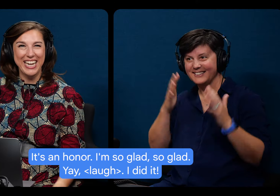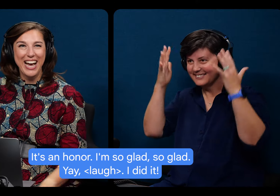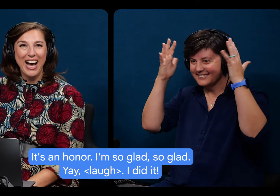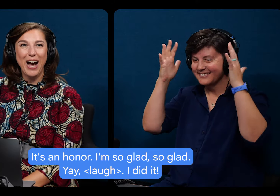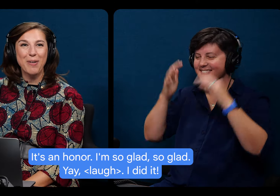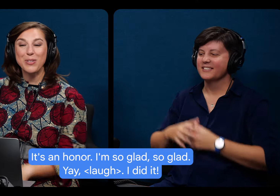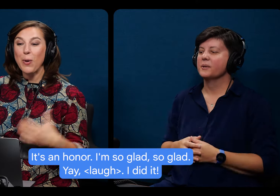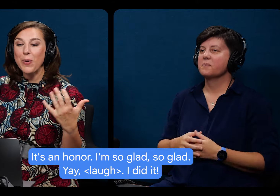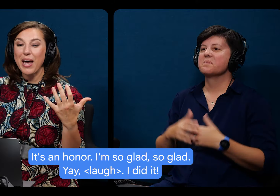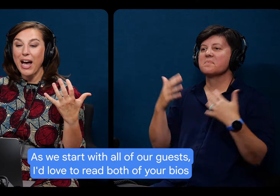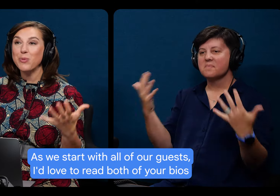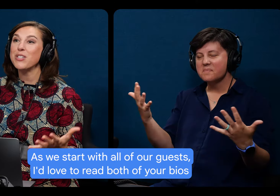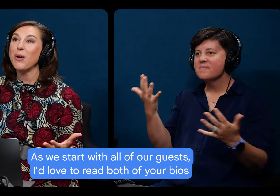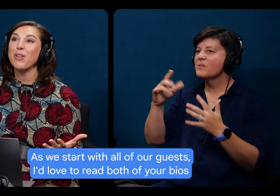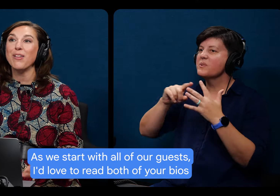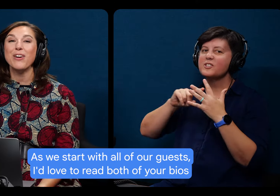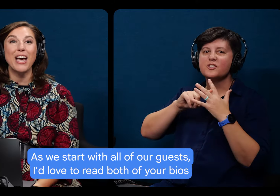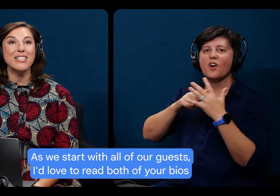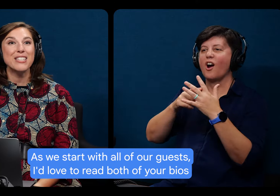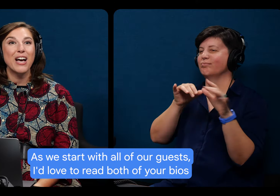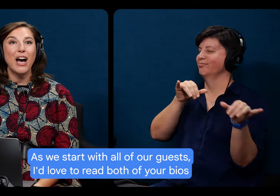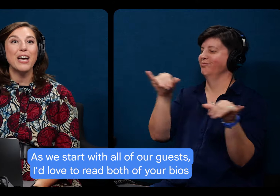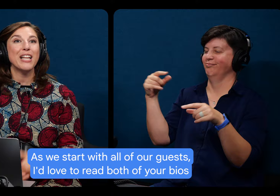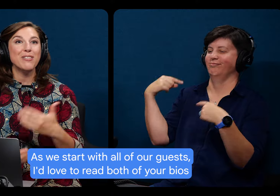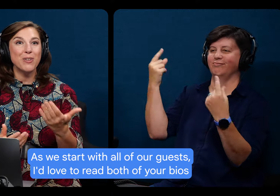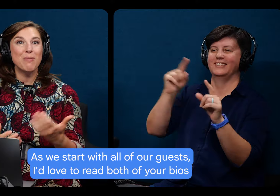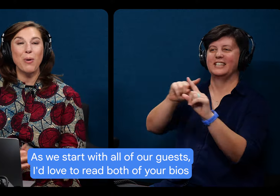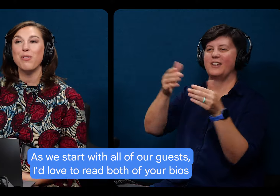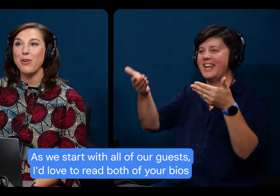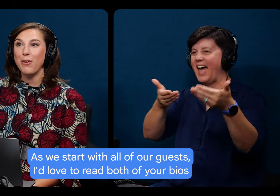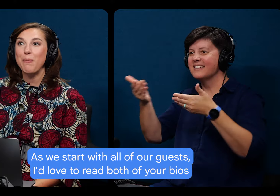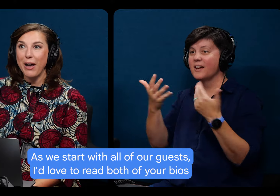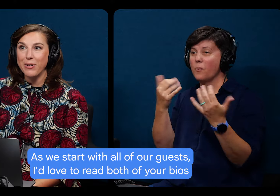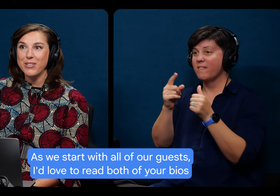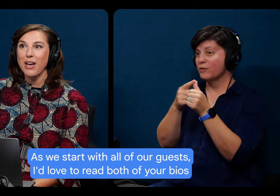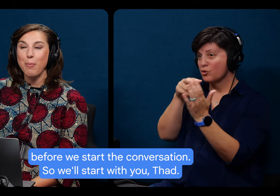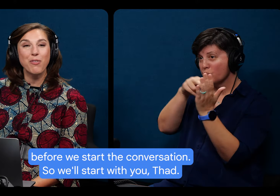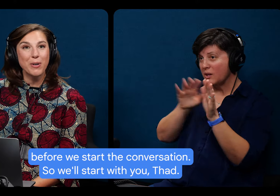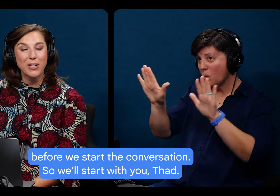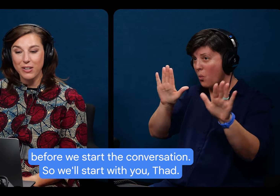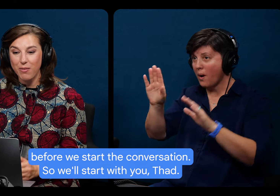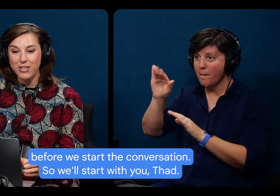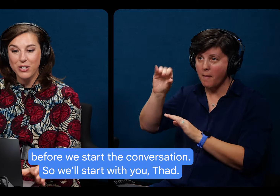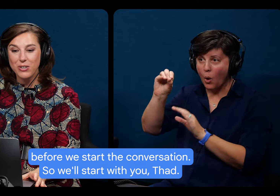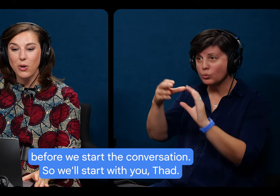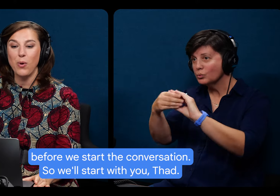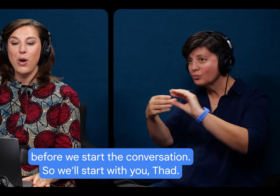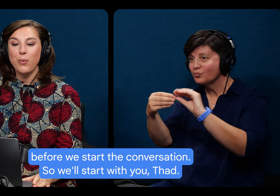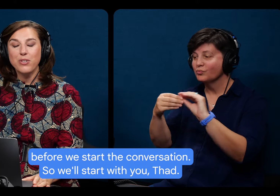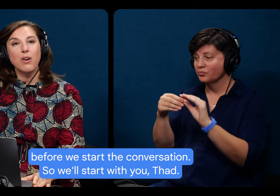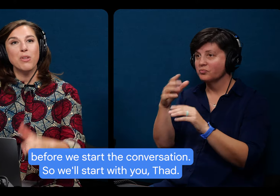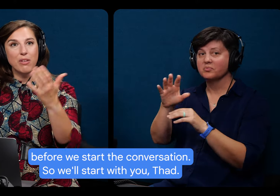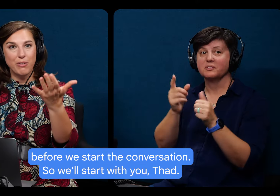did it. So as we start with all of our guests, I'd love to read both of your bios before we start the conversation. So